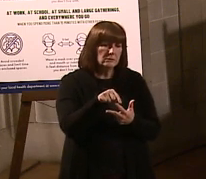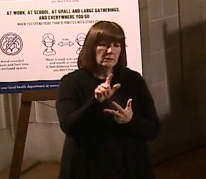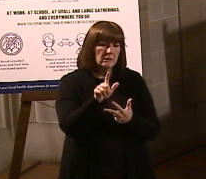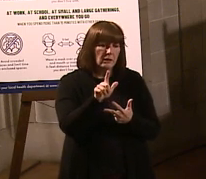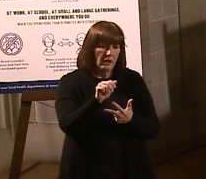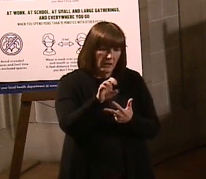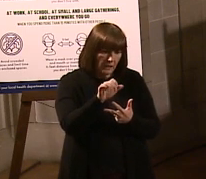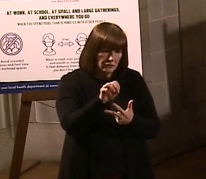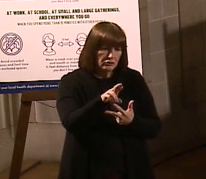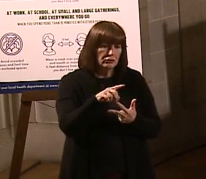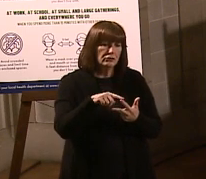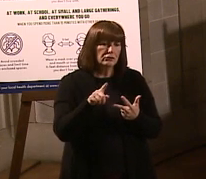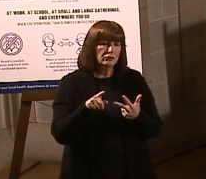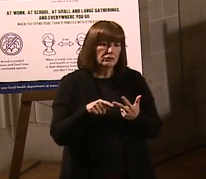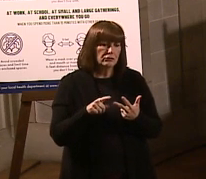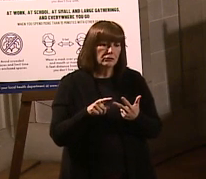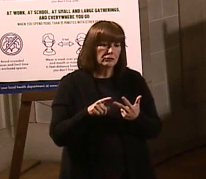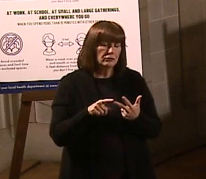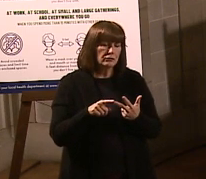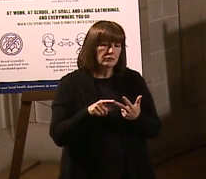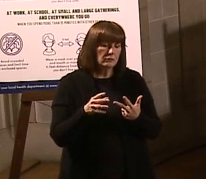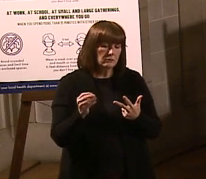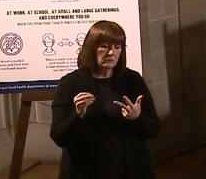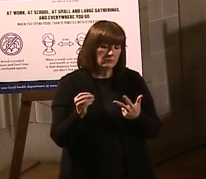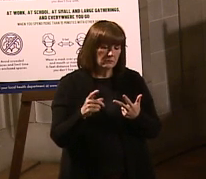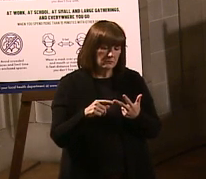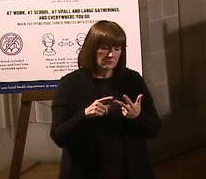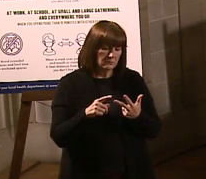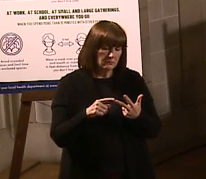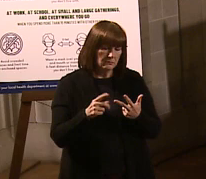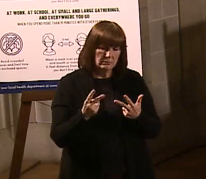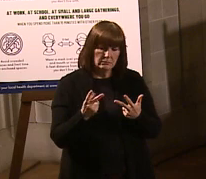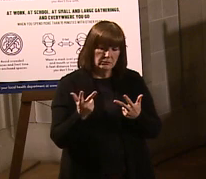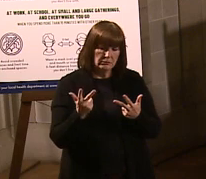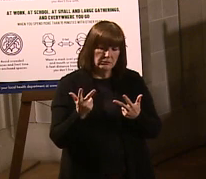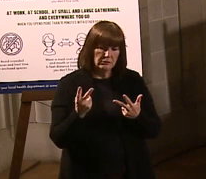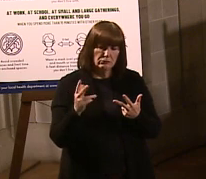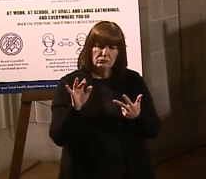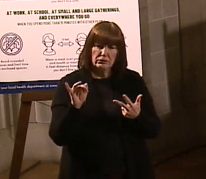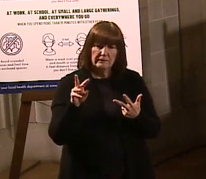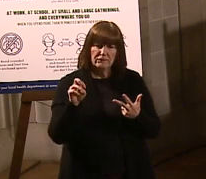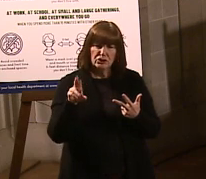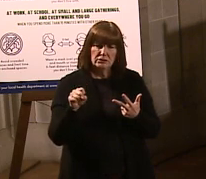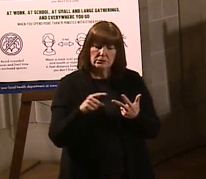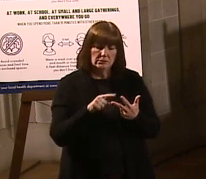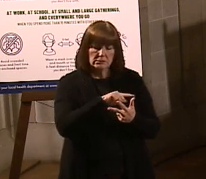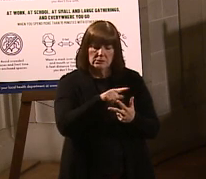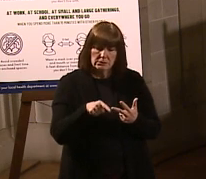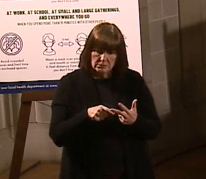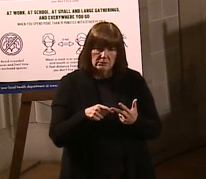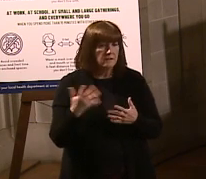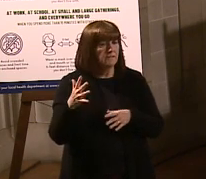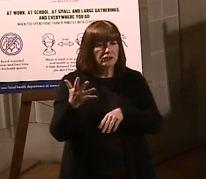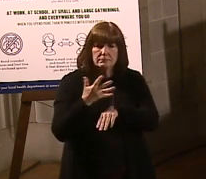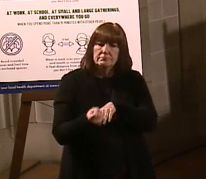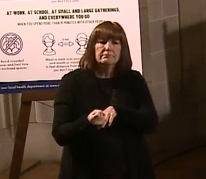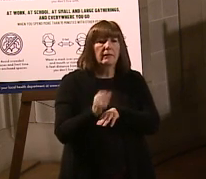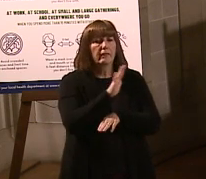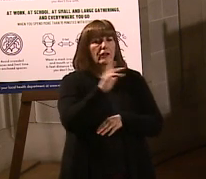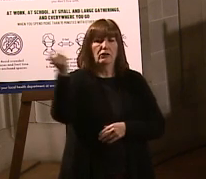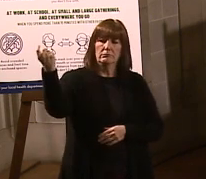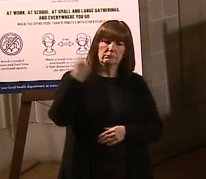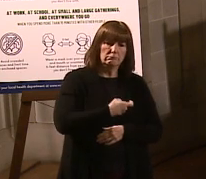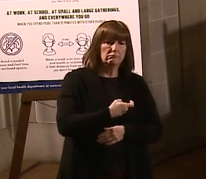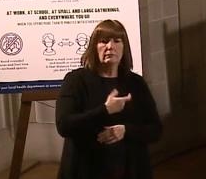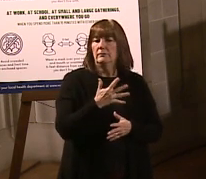Lancaster, and I think it was either two or three rivers, both said that they had used up all their allocations. So I think the